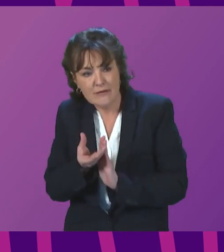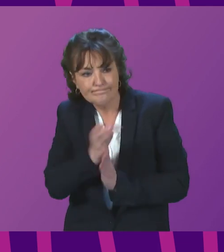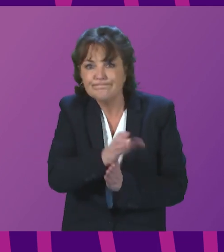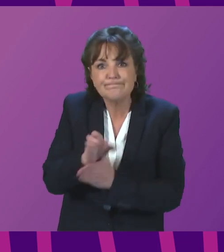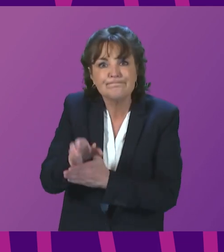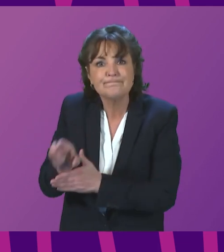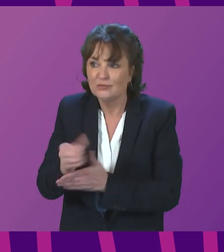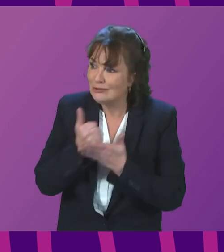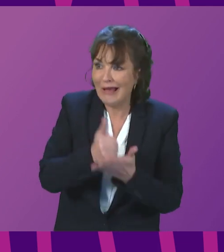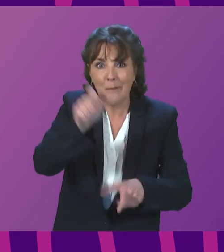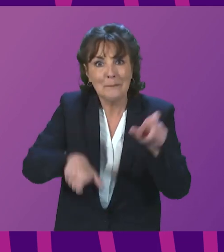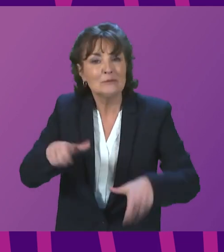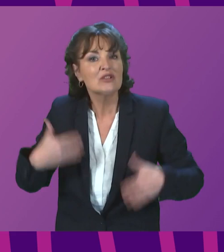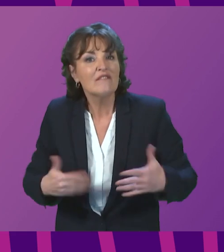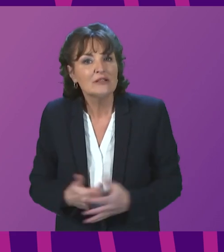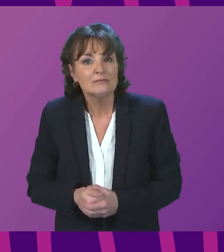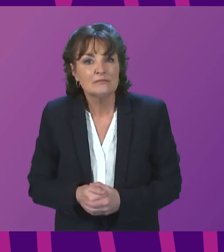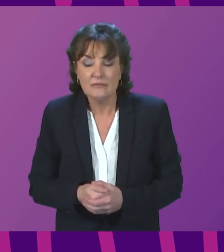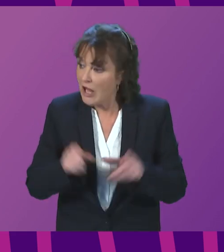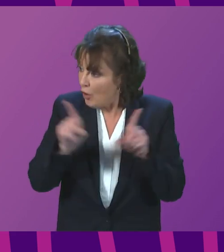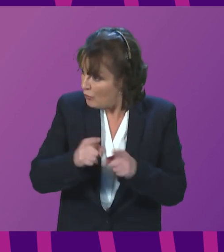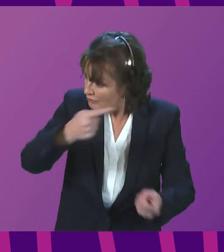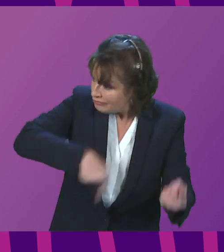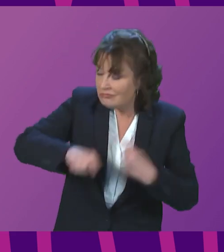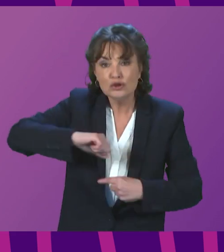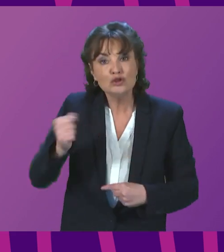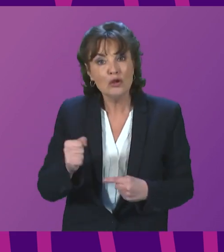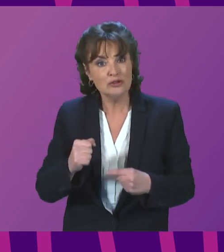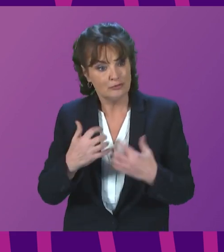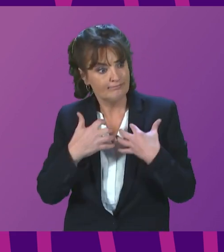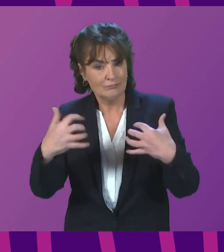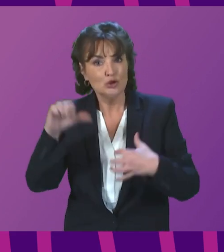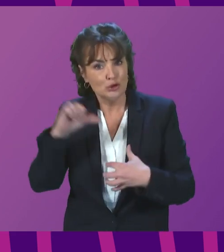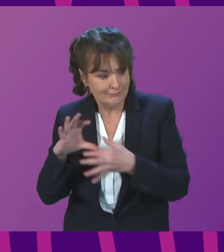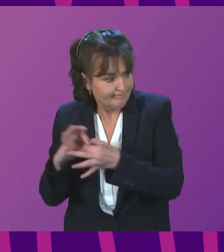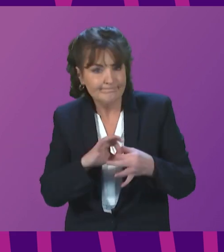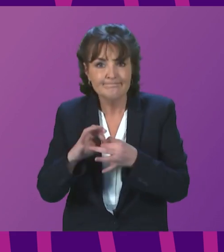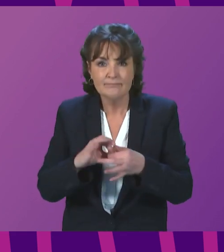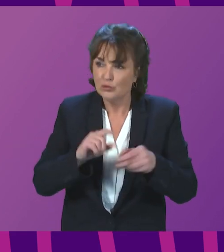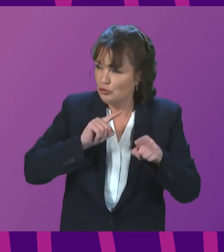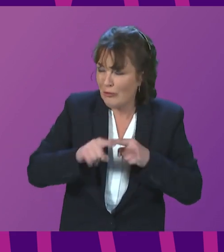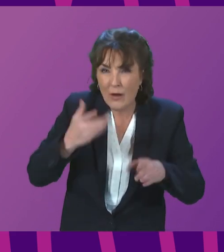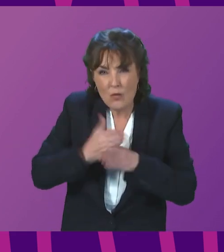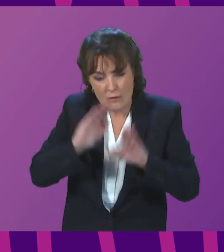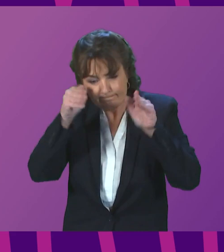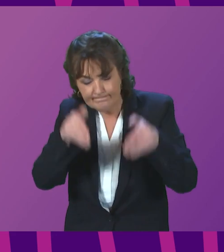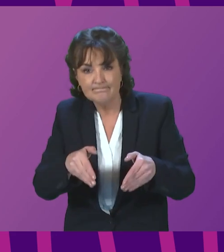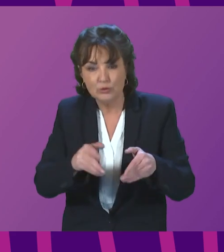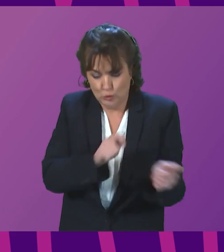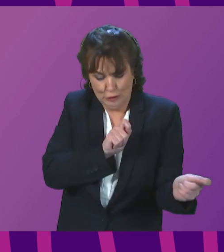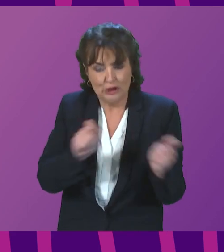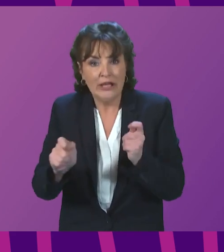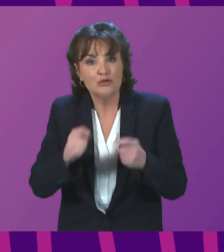then to come together to look at every opportunity to accelerate the transition to renewable and low carbon sources of energy.